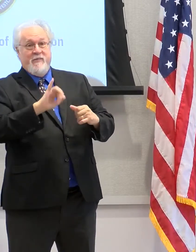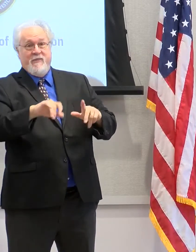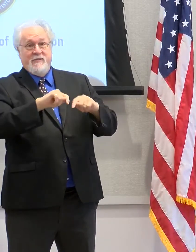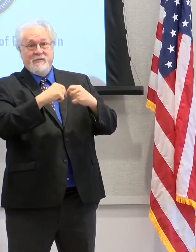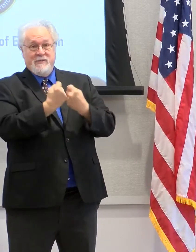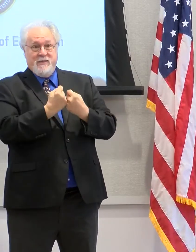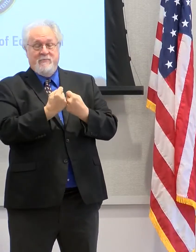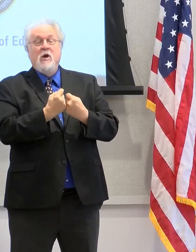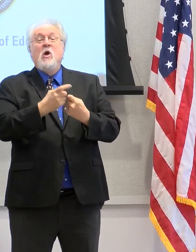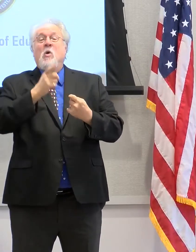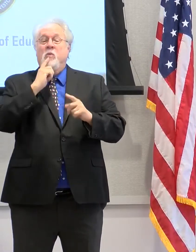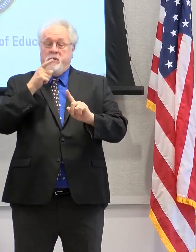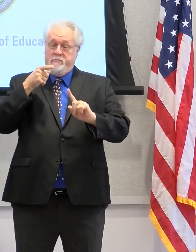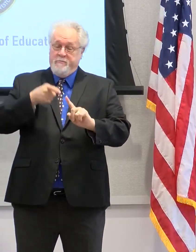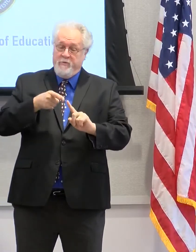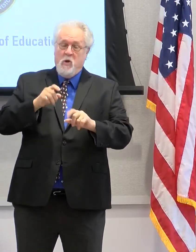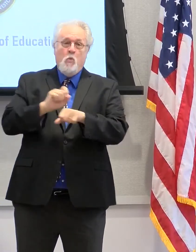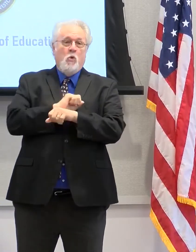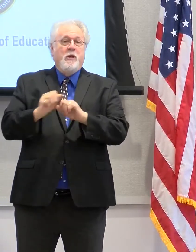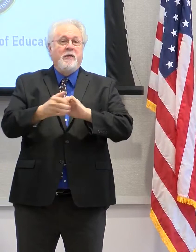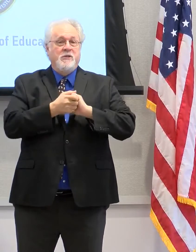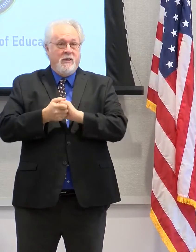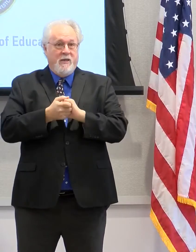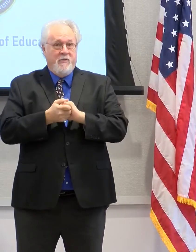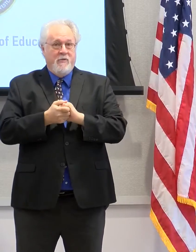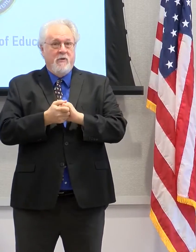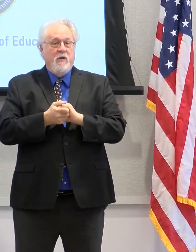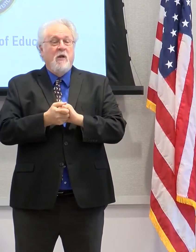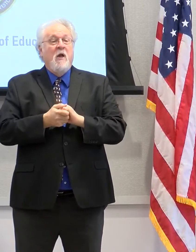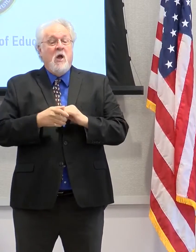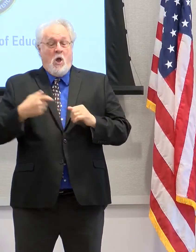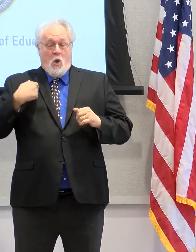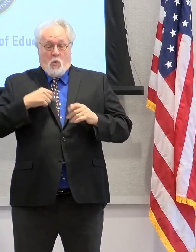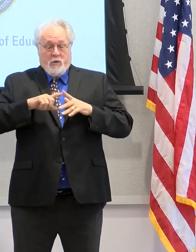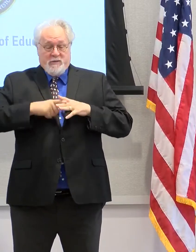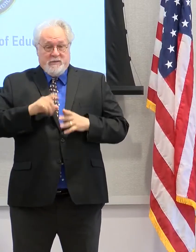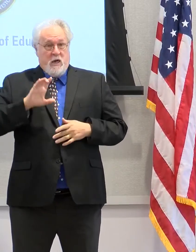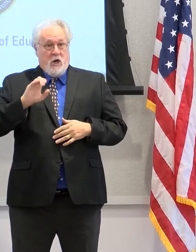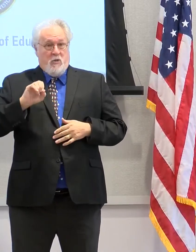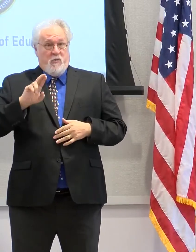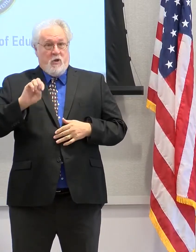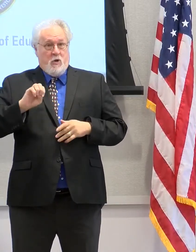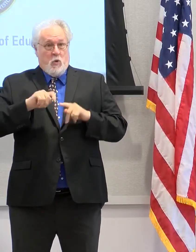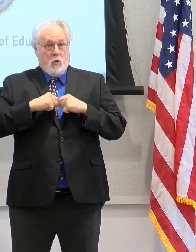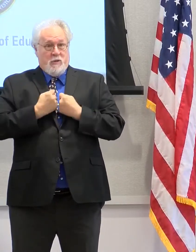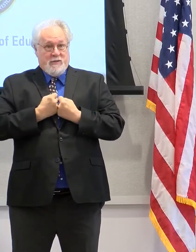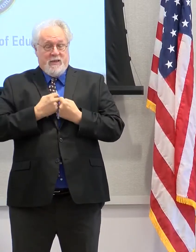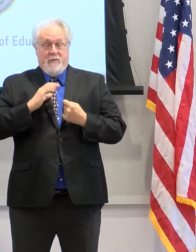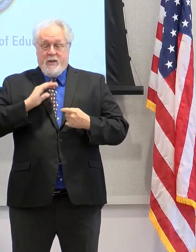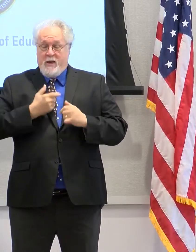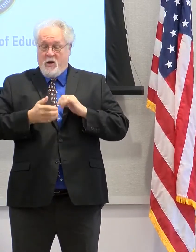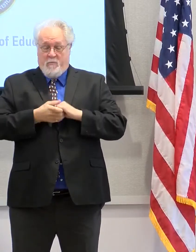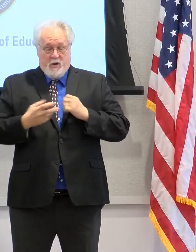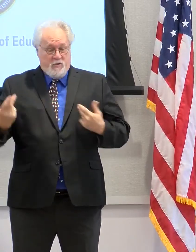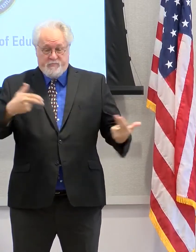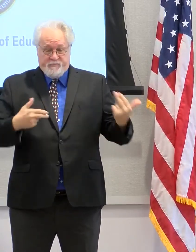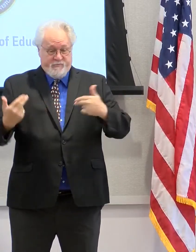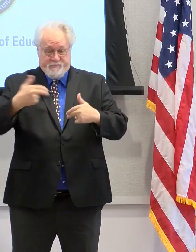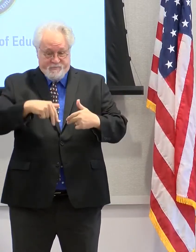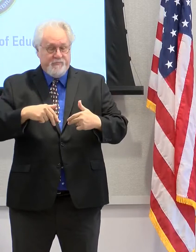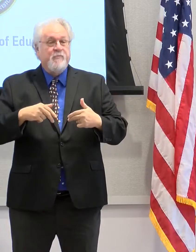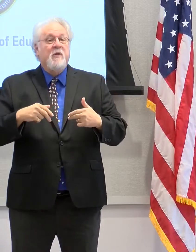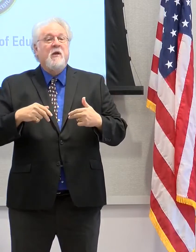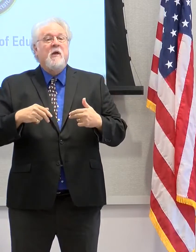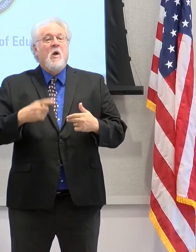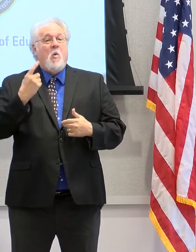that really is all about working together. As soon as we started the core team and all of our partners joined in and the leaders from each institution,